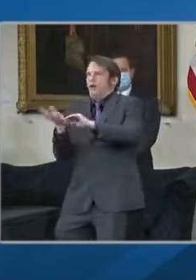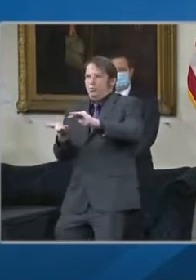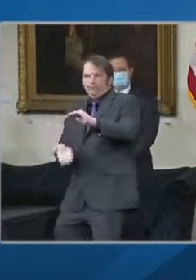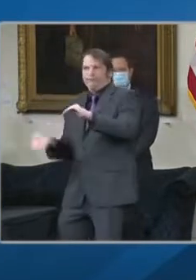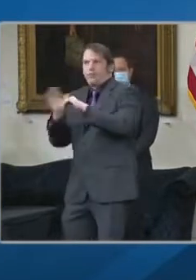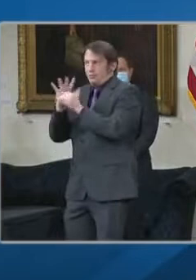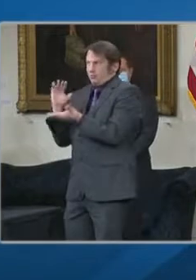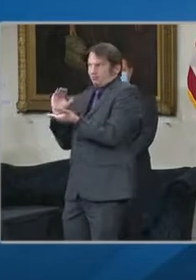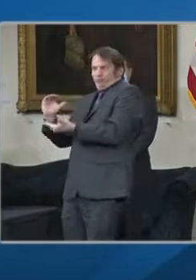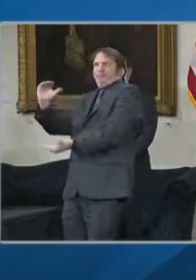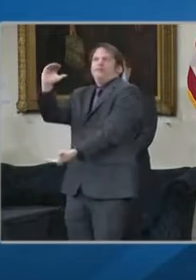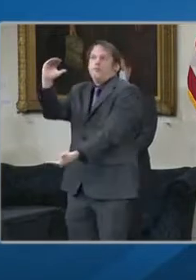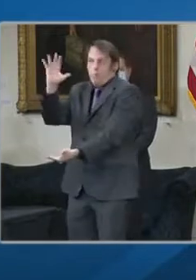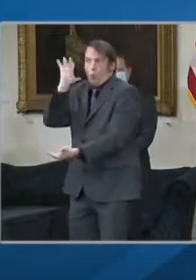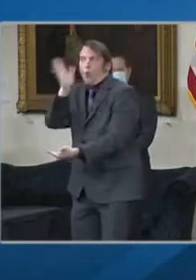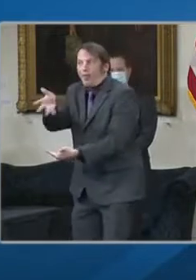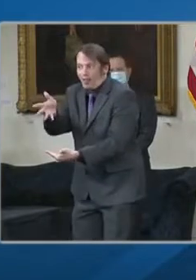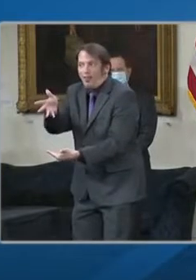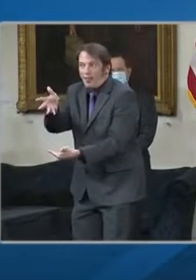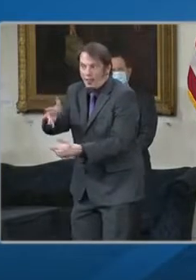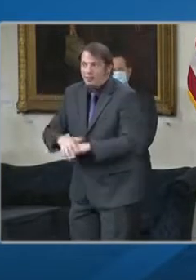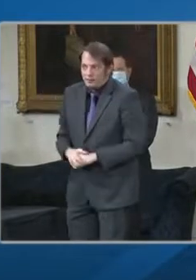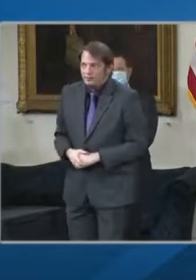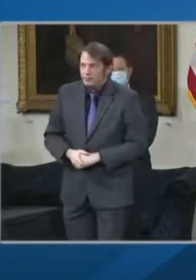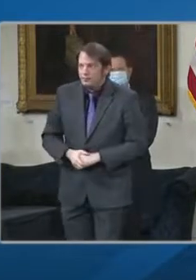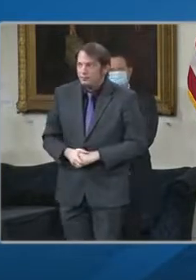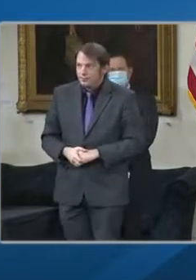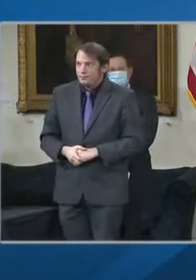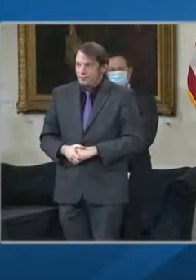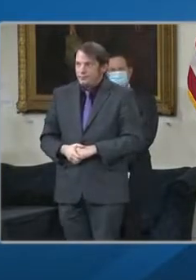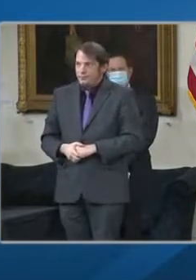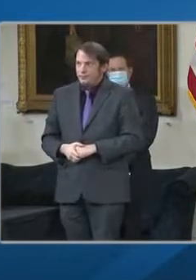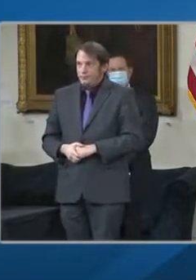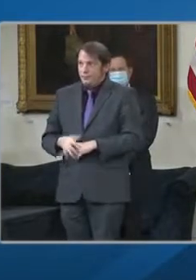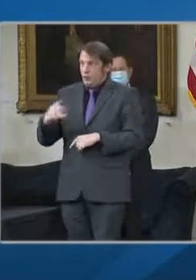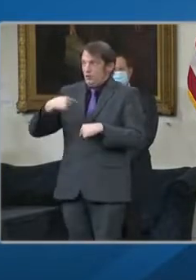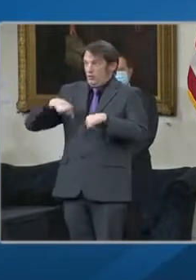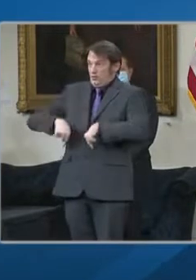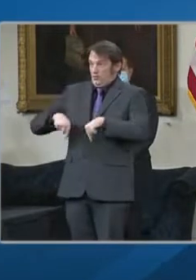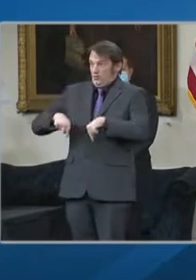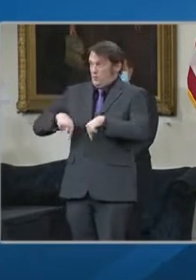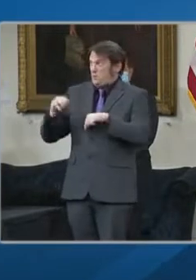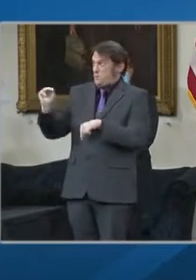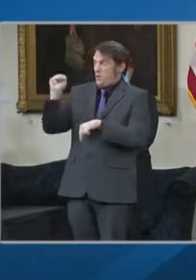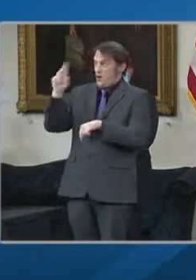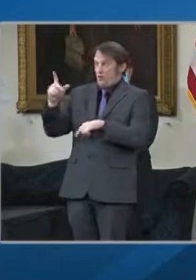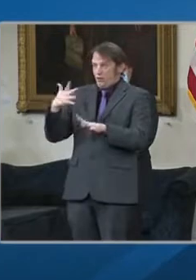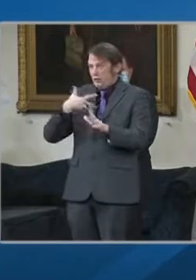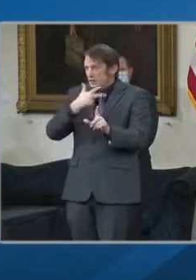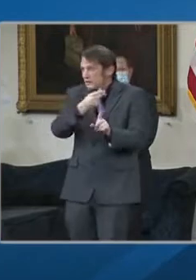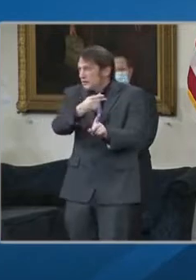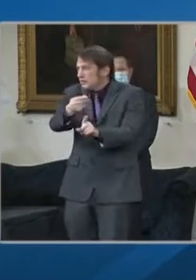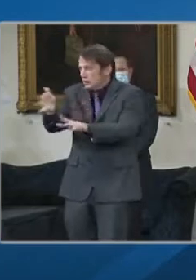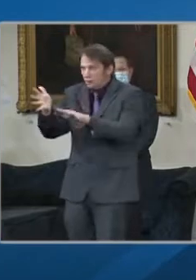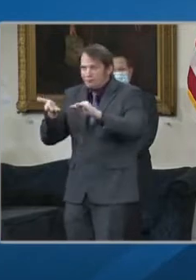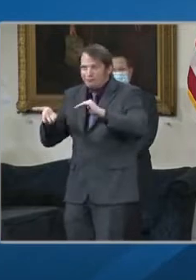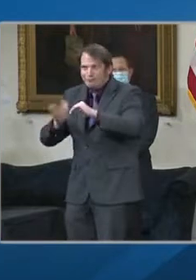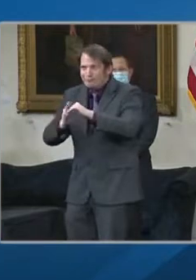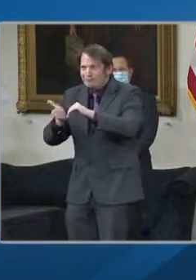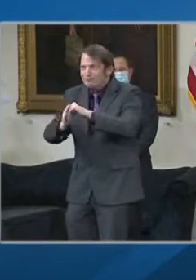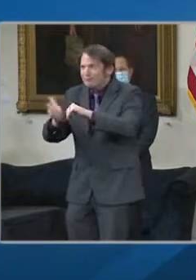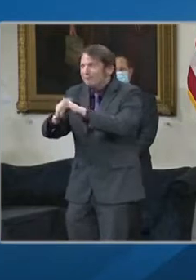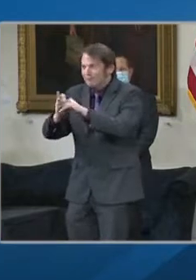And based on Maryland's rapidly accelerating vaccination rate, the infrastructure that we have built, and this